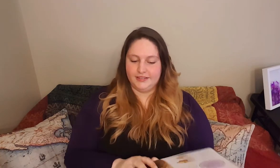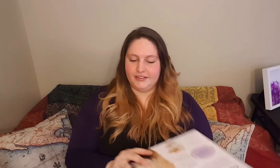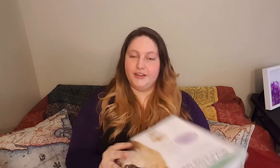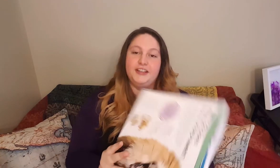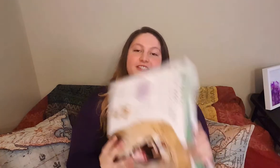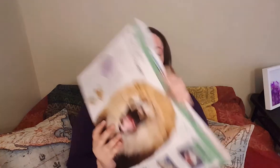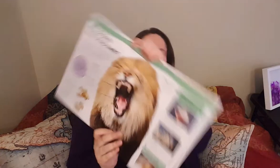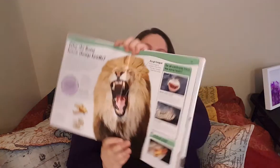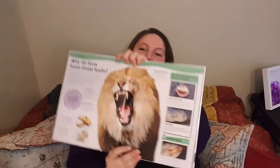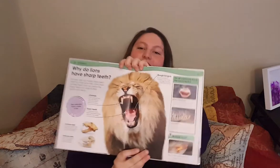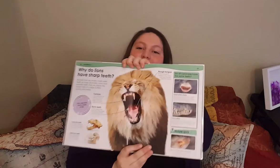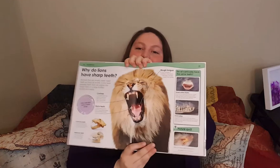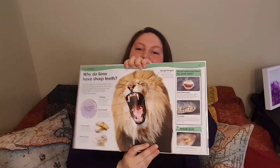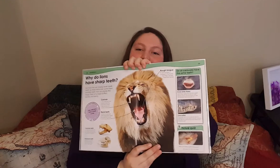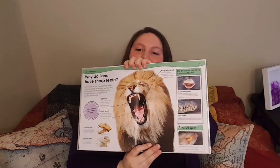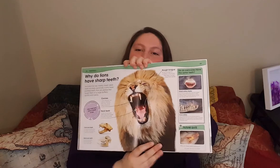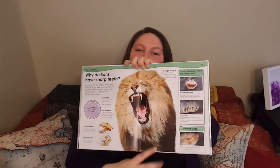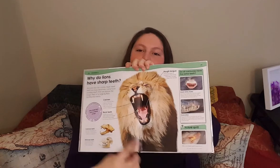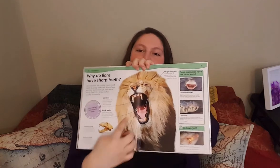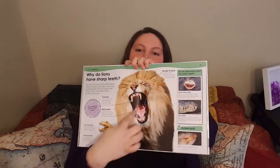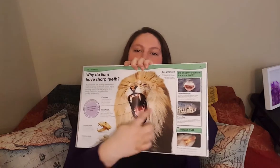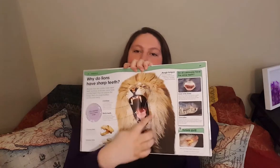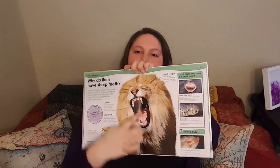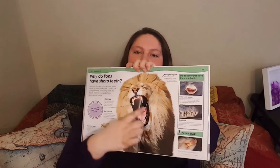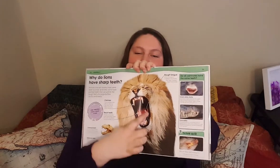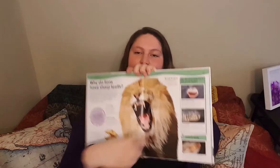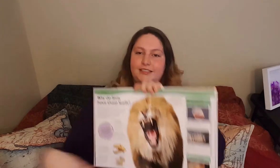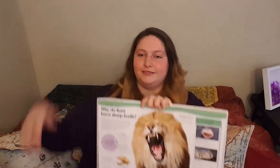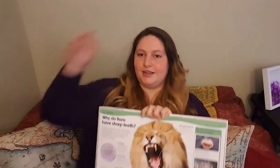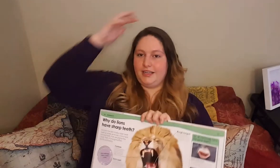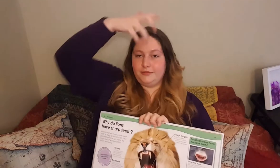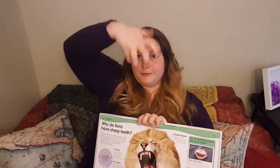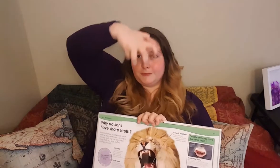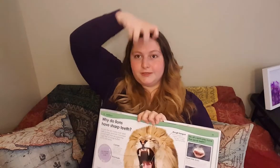Oh here's another lion. With his awesome teeth. So lion. Remember.